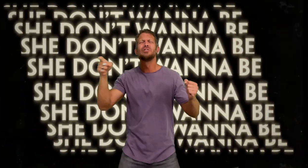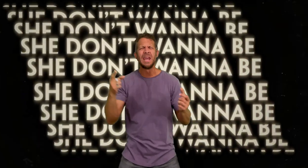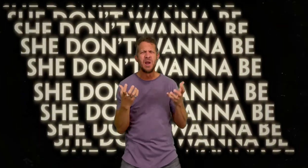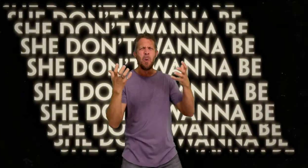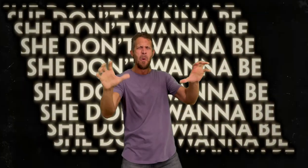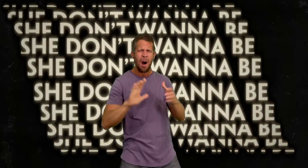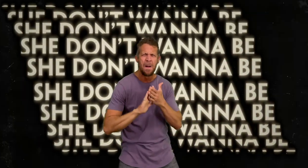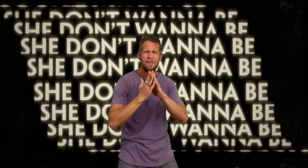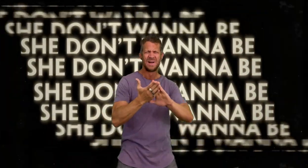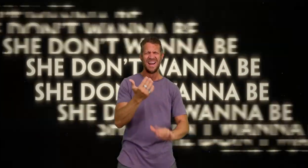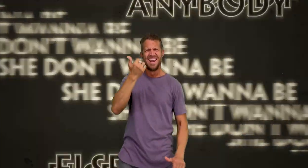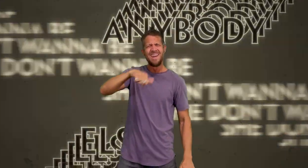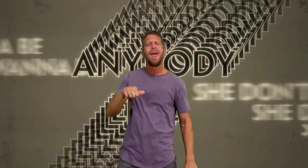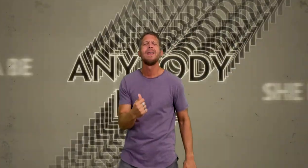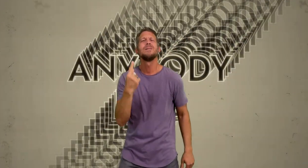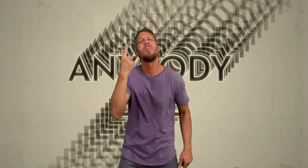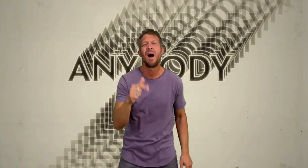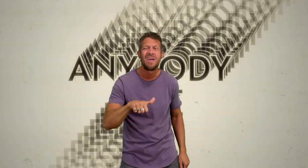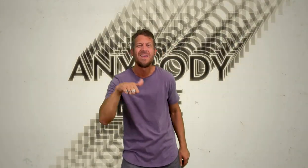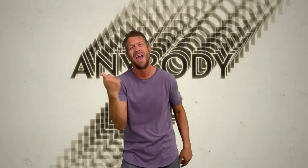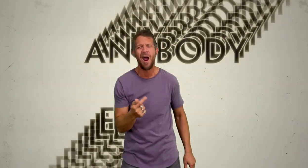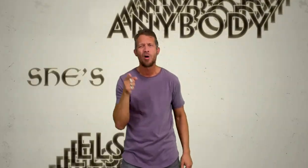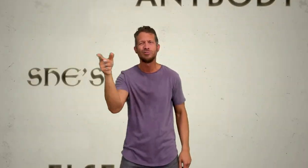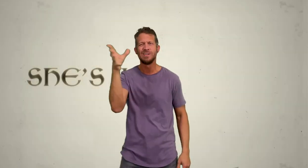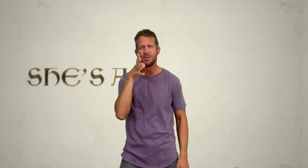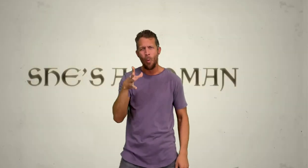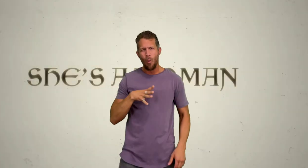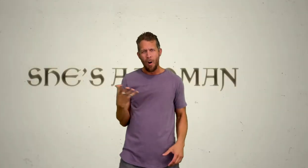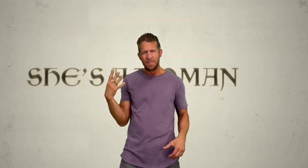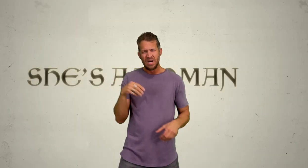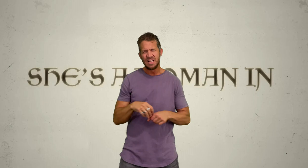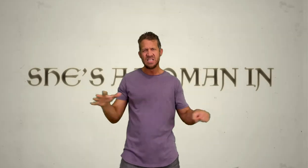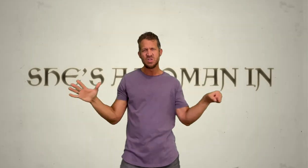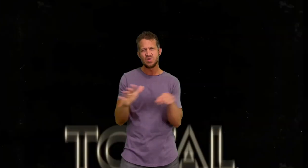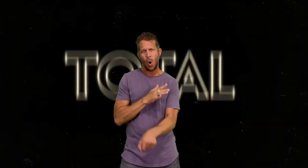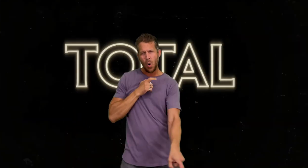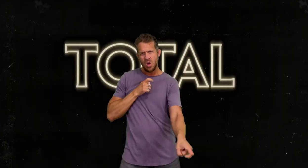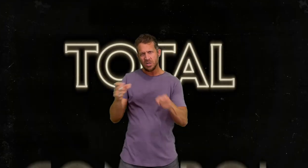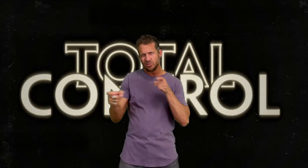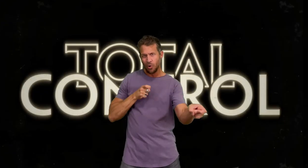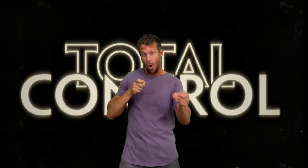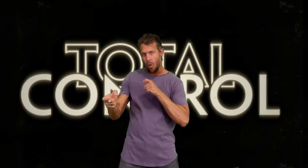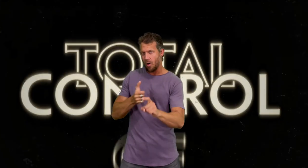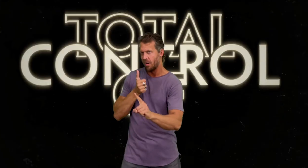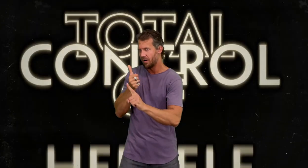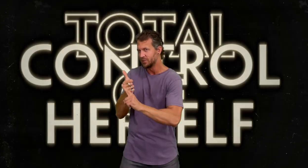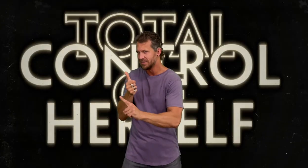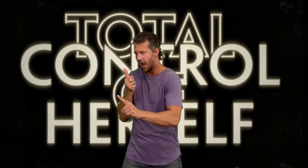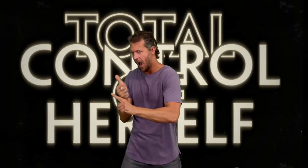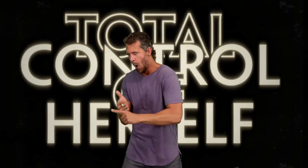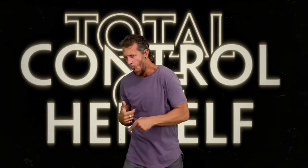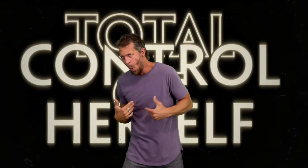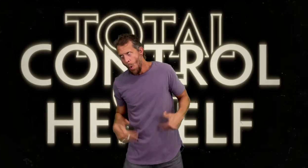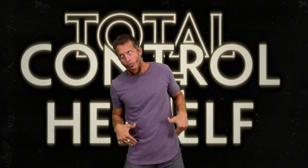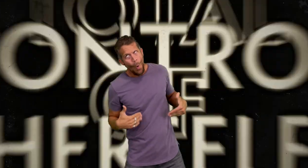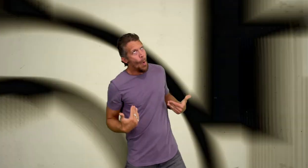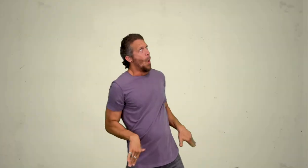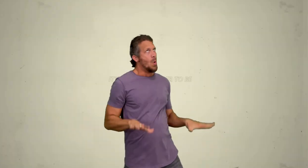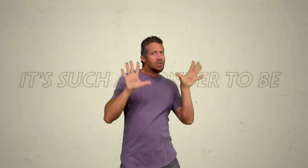She don't wanna be anybody else She's a woman in total control of herself